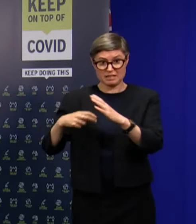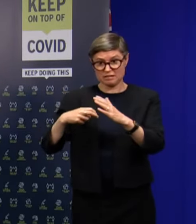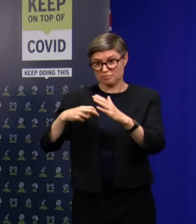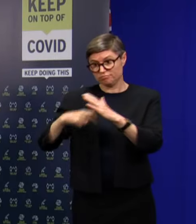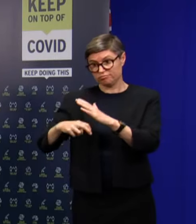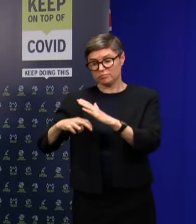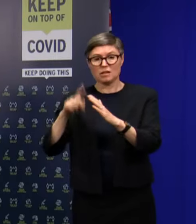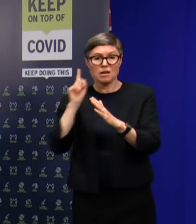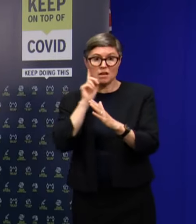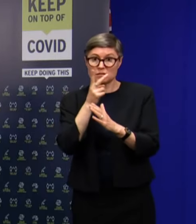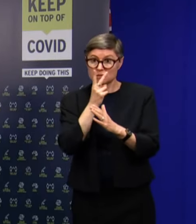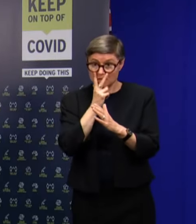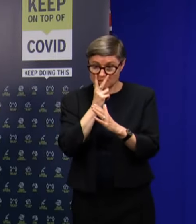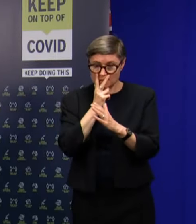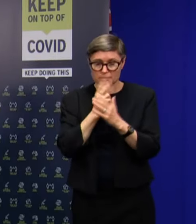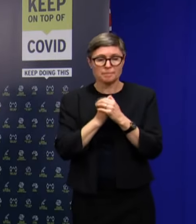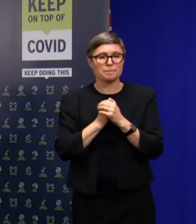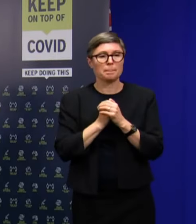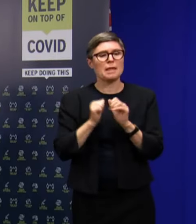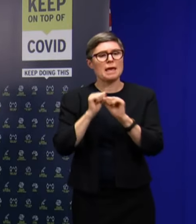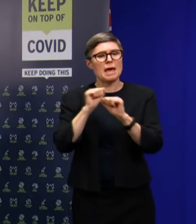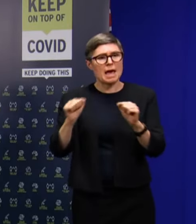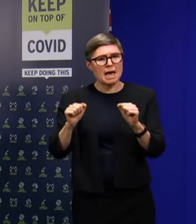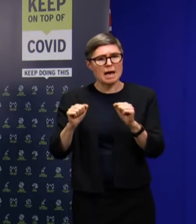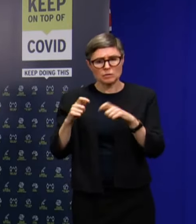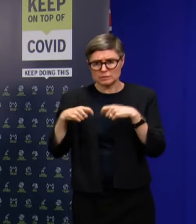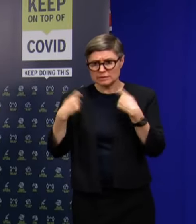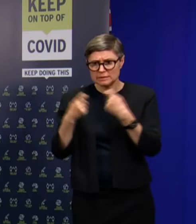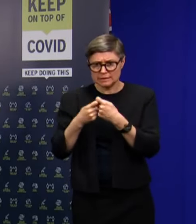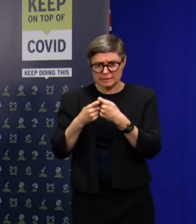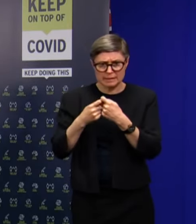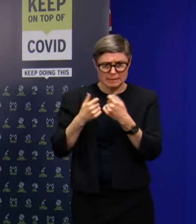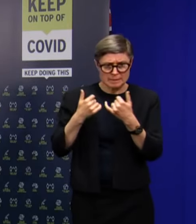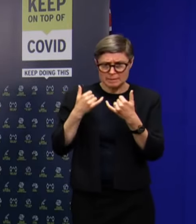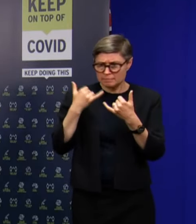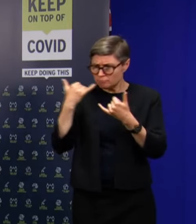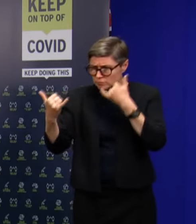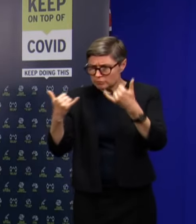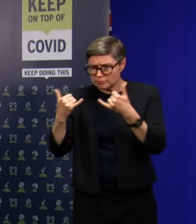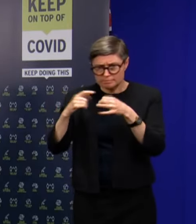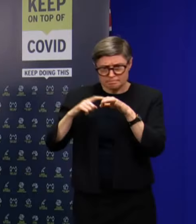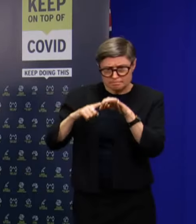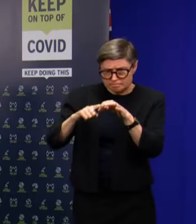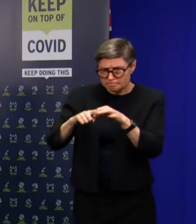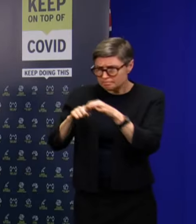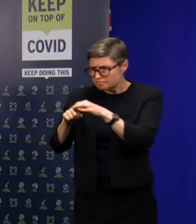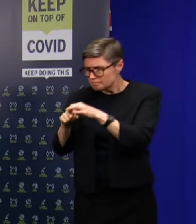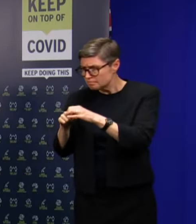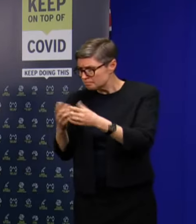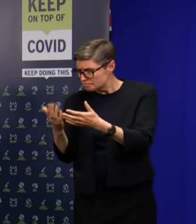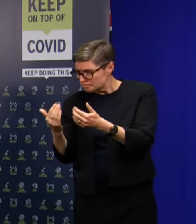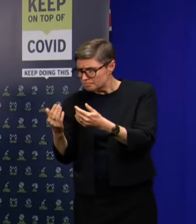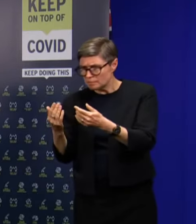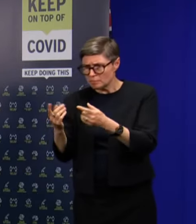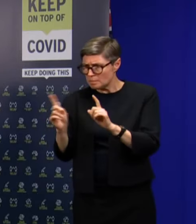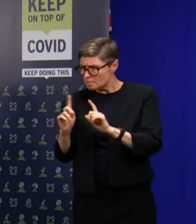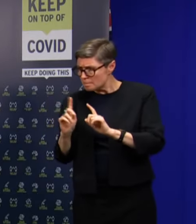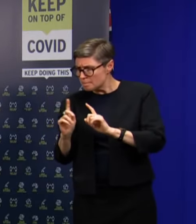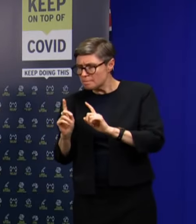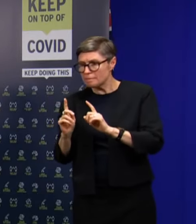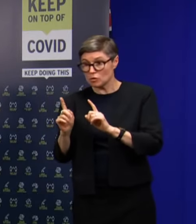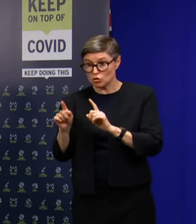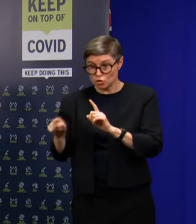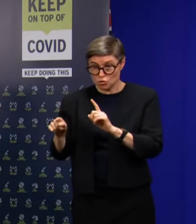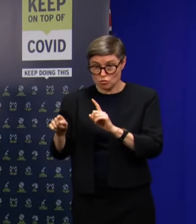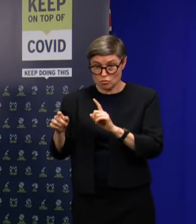And the public health team is working through those people with careful interviews to determine whether their level of risk requires them to